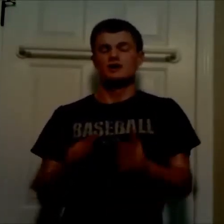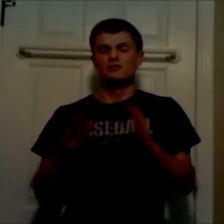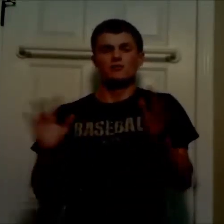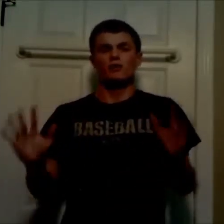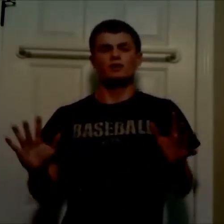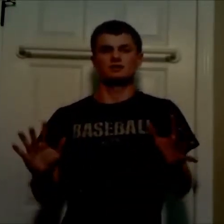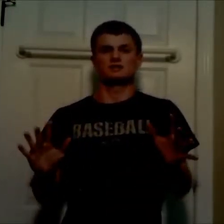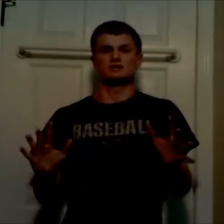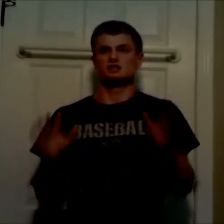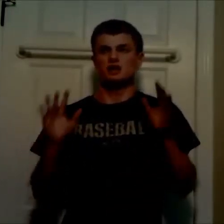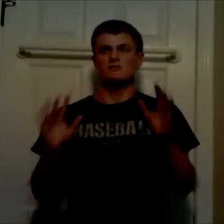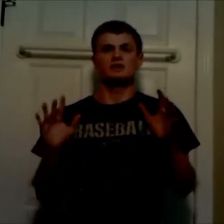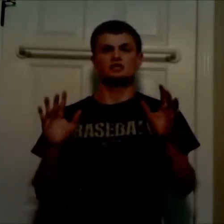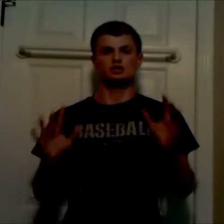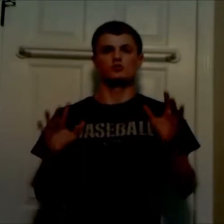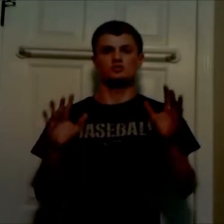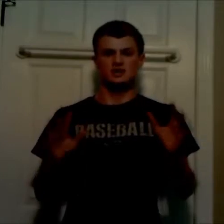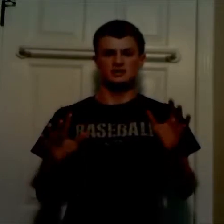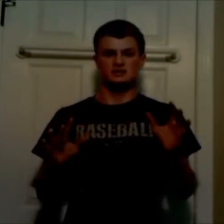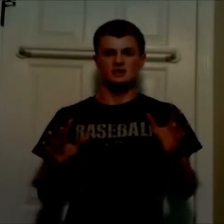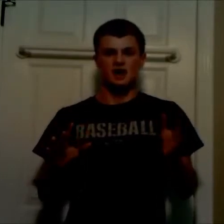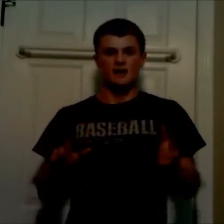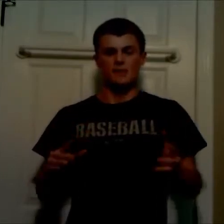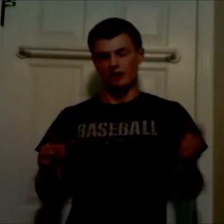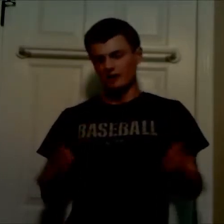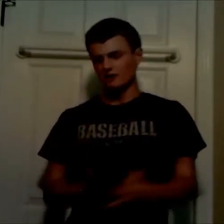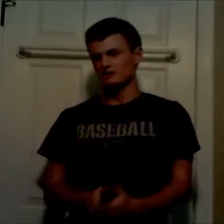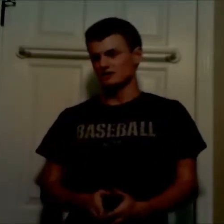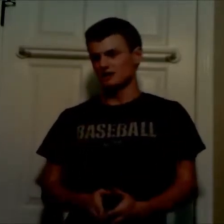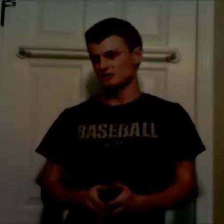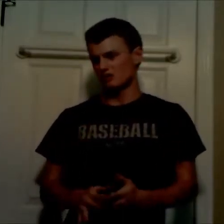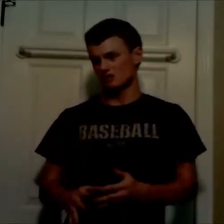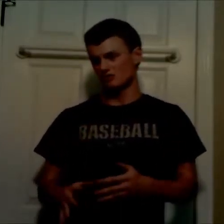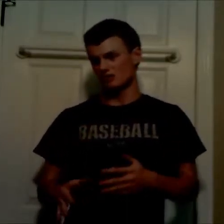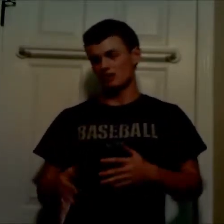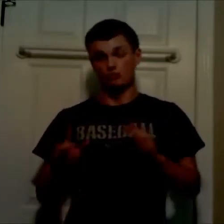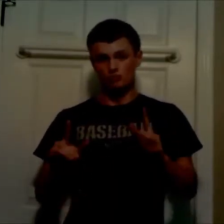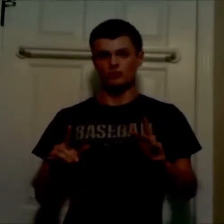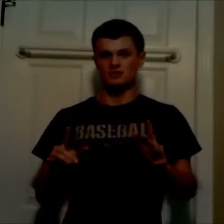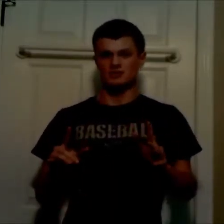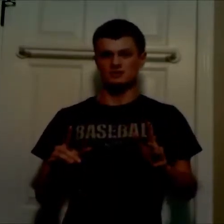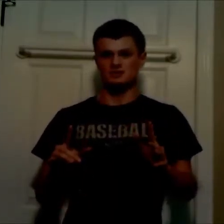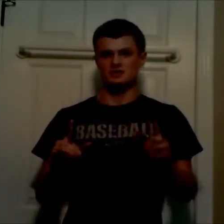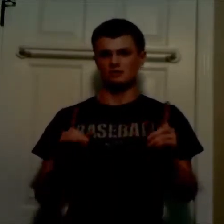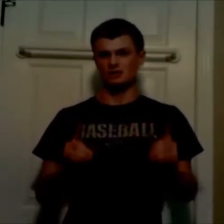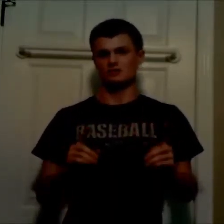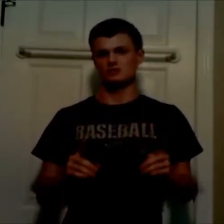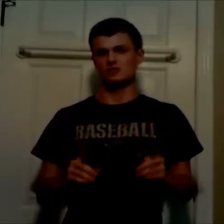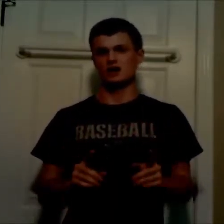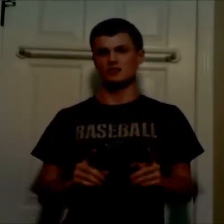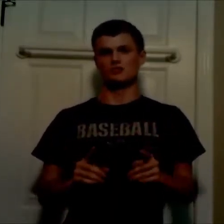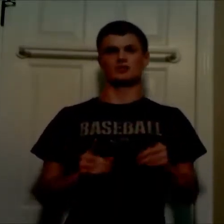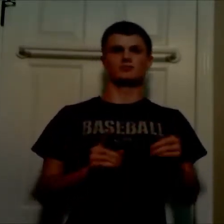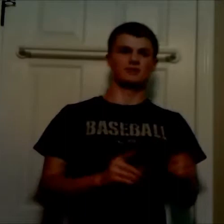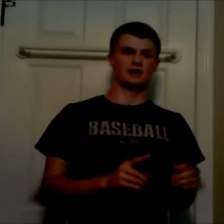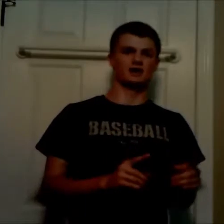From a marketing decision, it makes no sense. Now, I heard that they were talking about, a rumor is, that with Episode 9, moving it back,